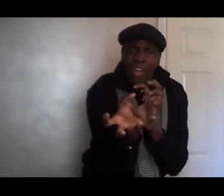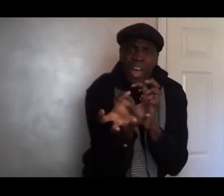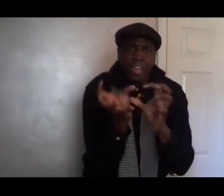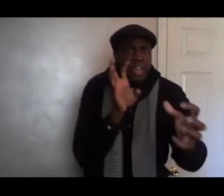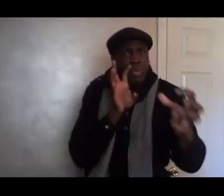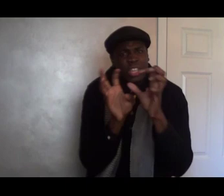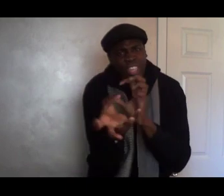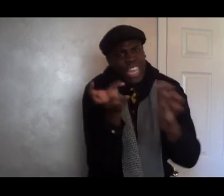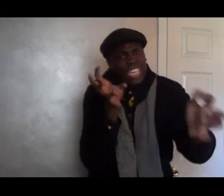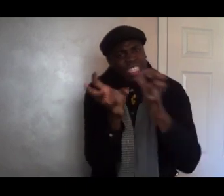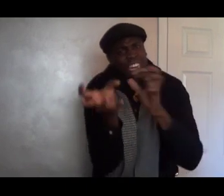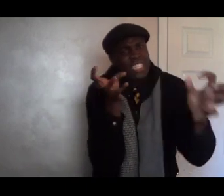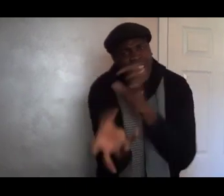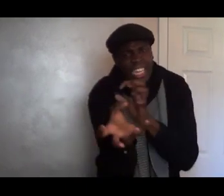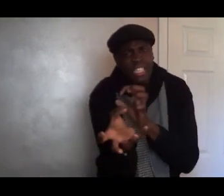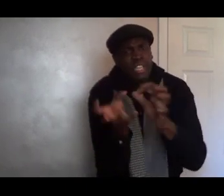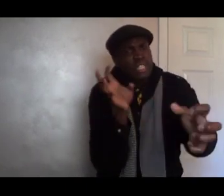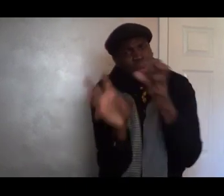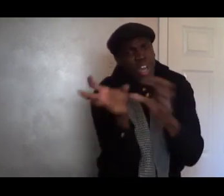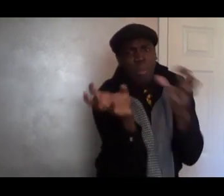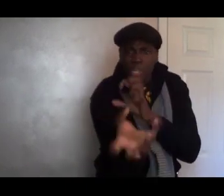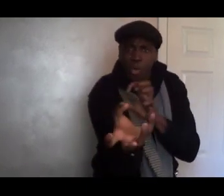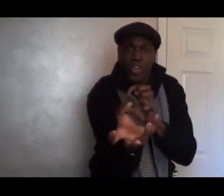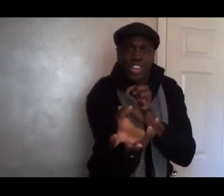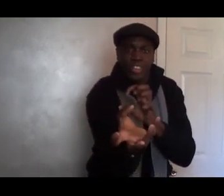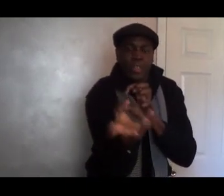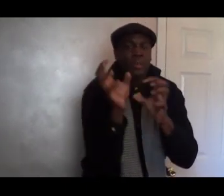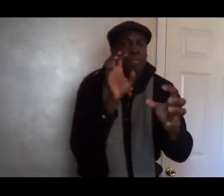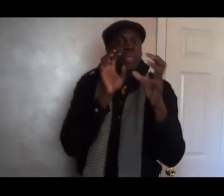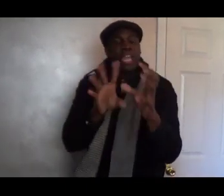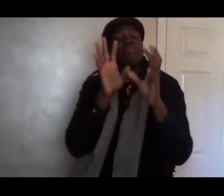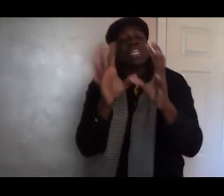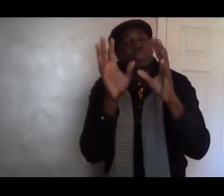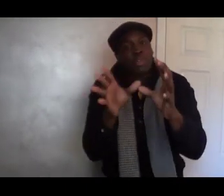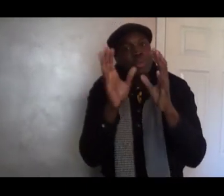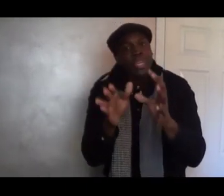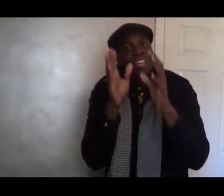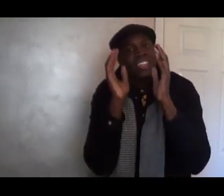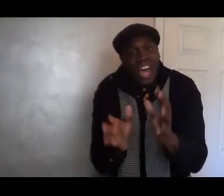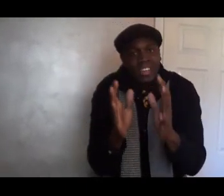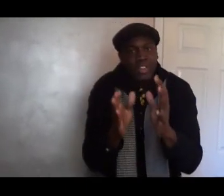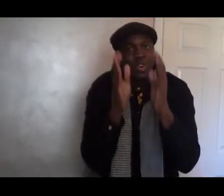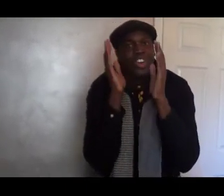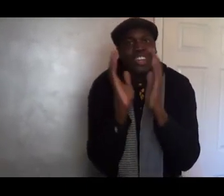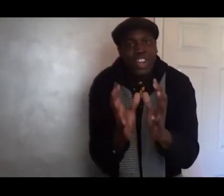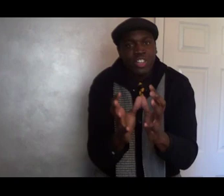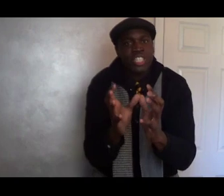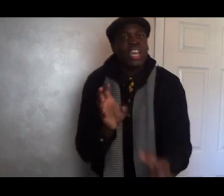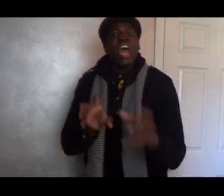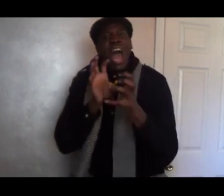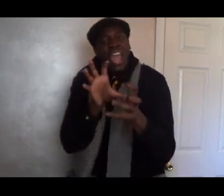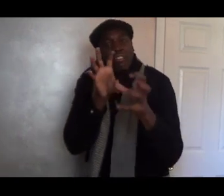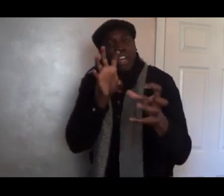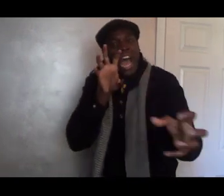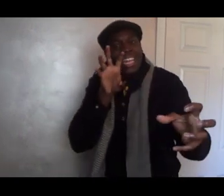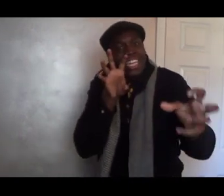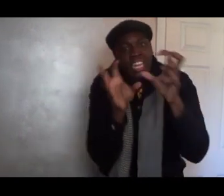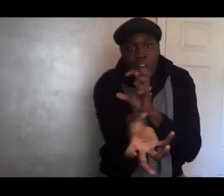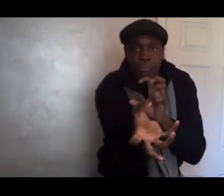with the things that it takes to become a lawyer. If I'm supposed to be a doctor or a nurse, I have to identify